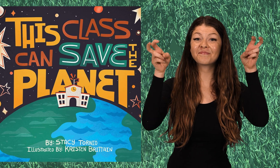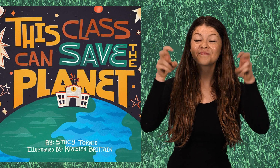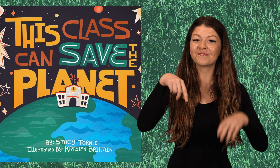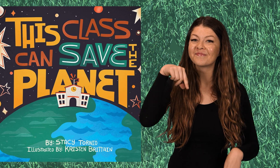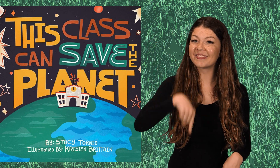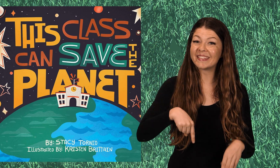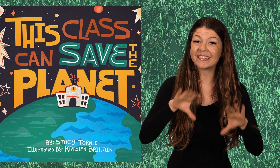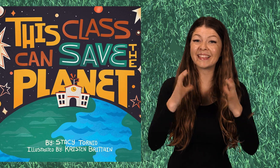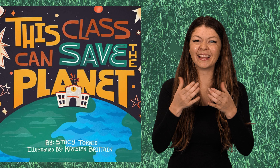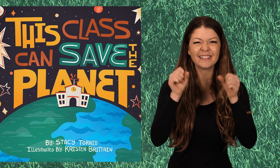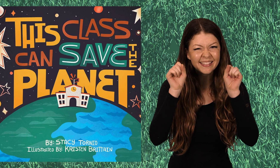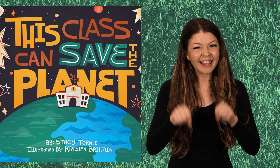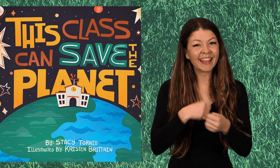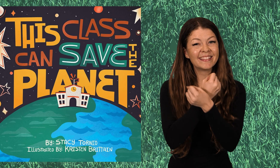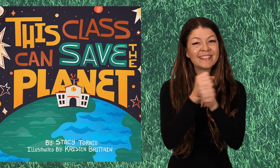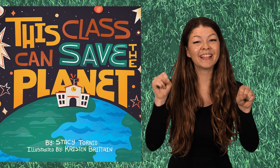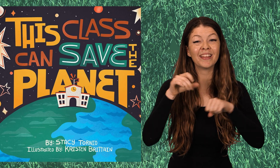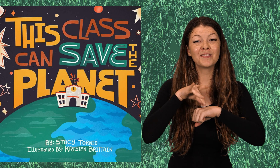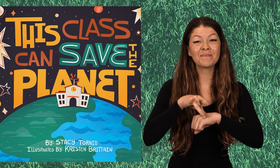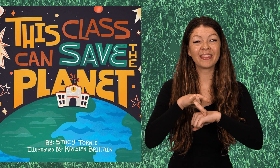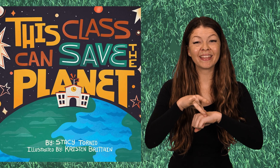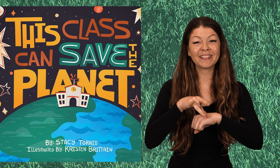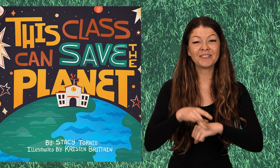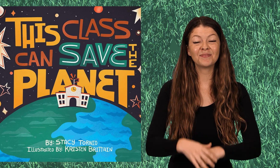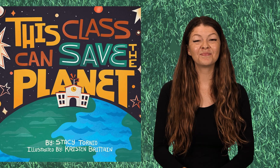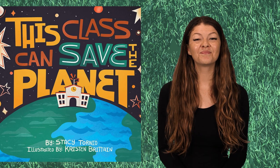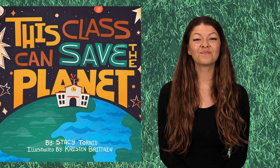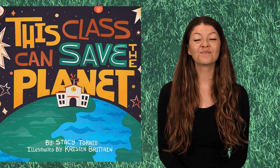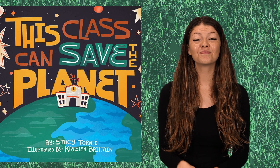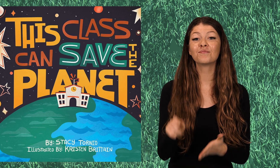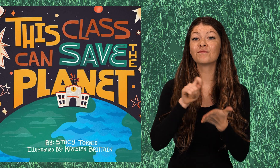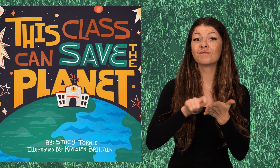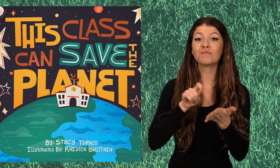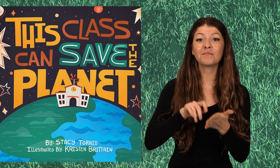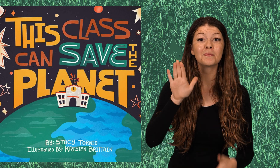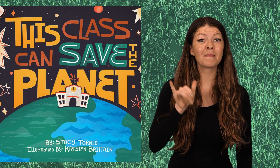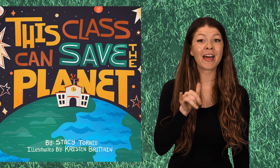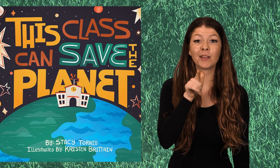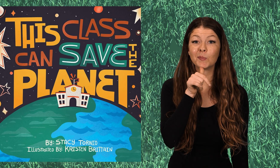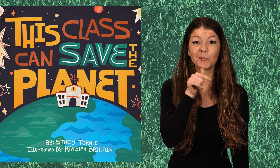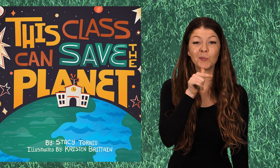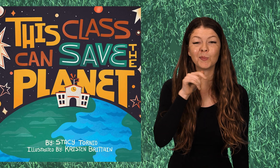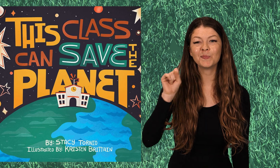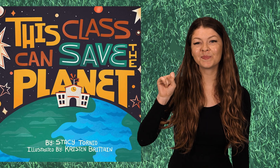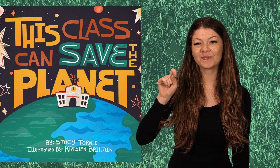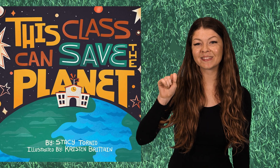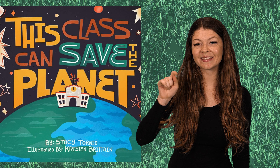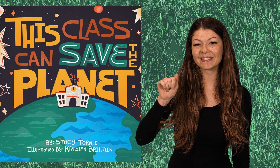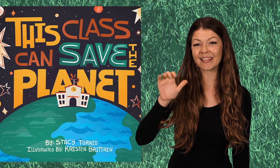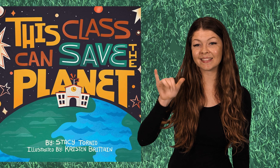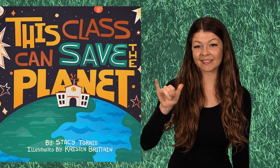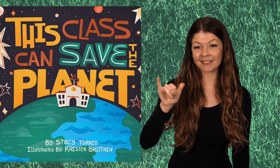This class can save the planet, written by Stacey Tornio,